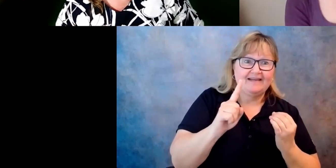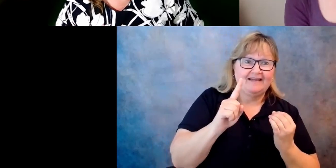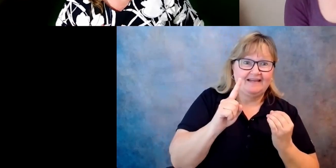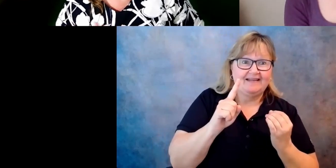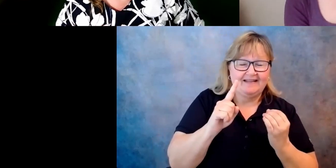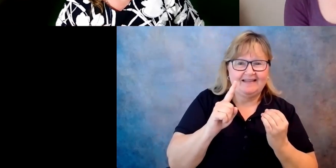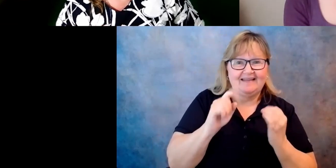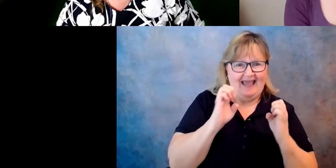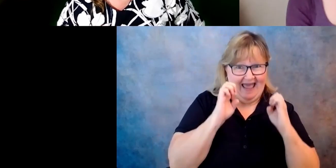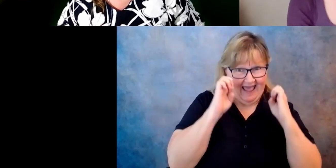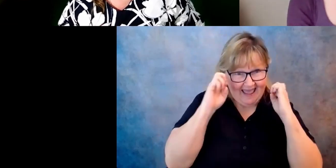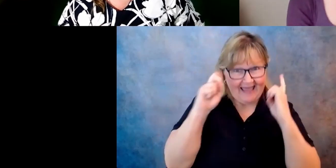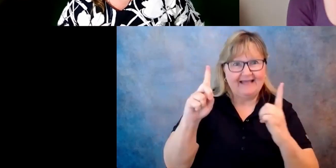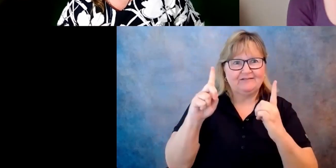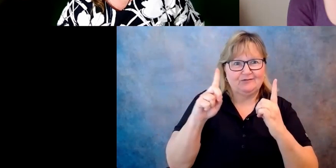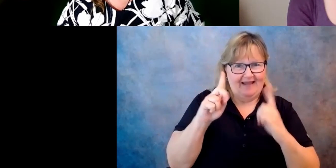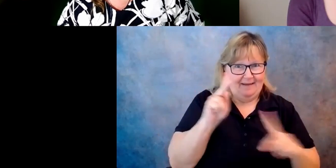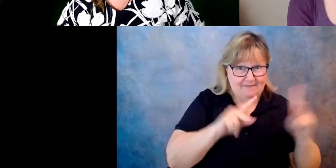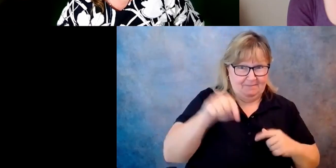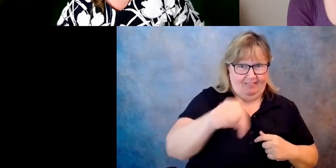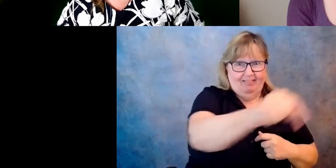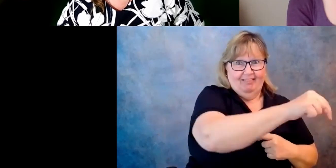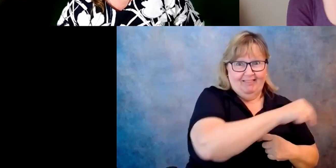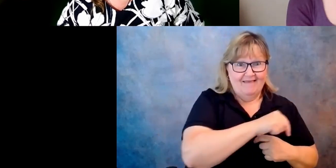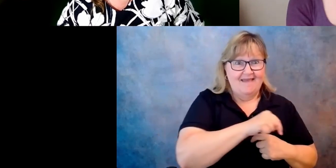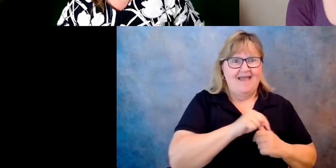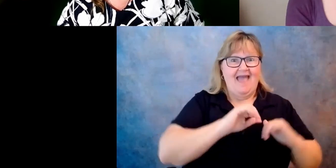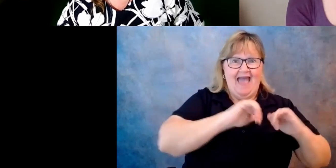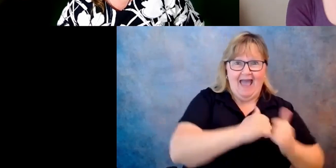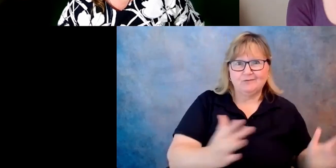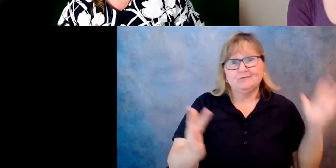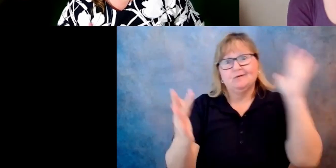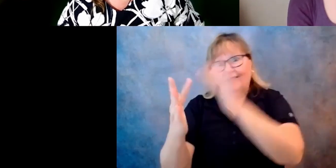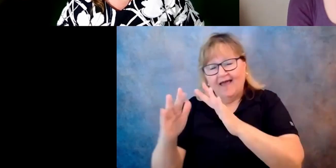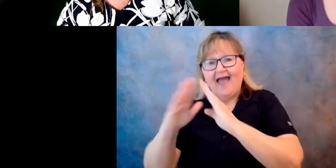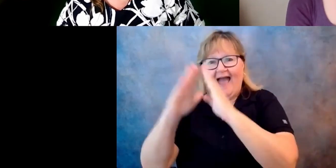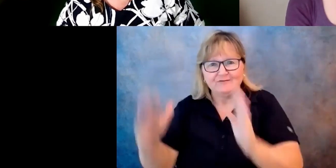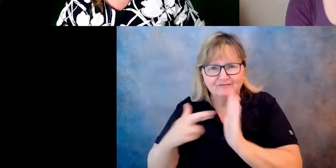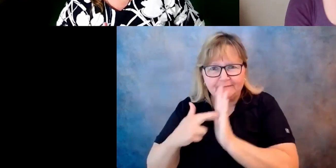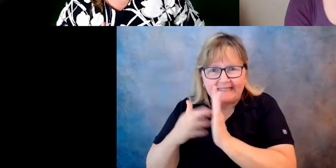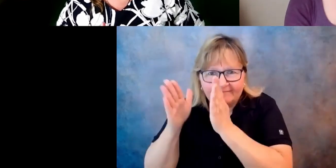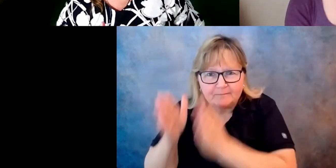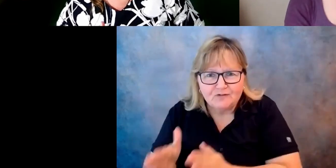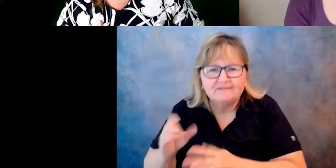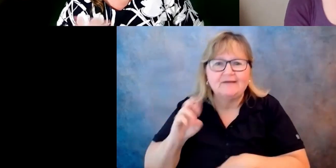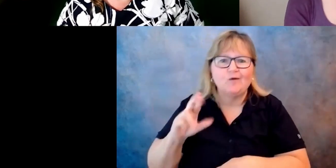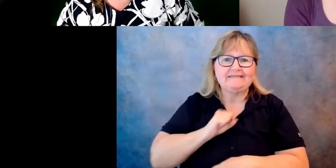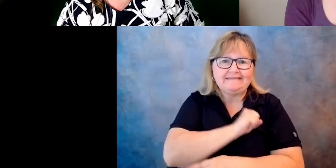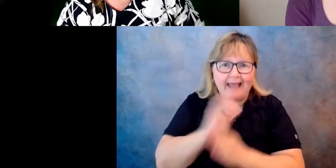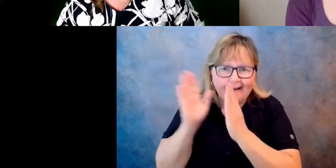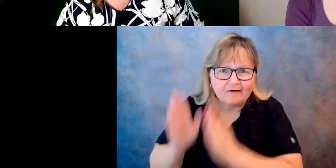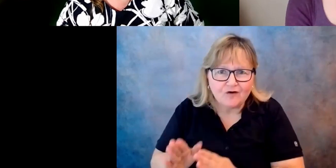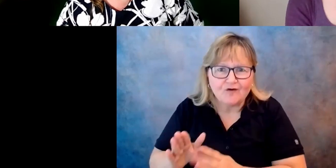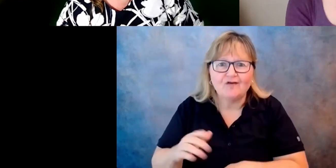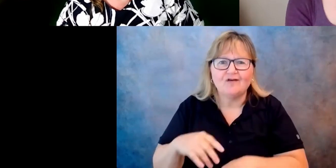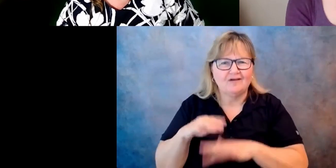educate grassroots folks about, you know, reaching out to their house or Senate, um, members of Congress.